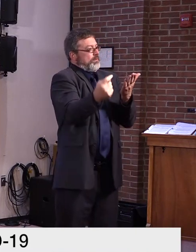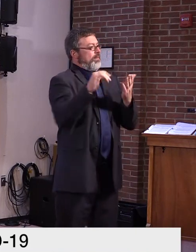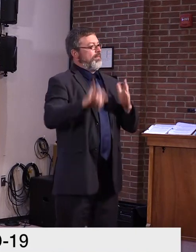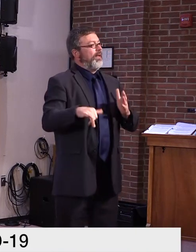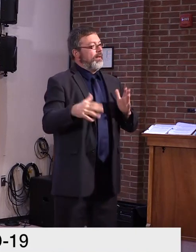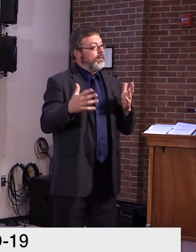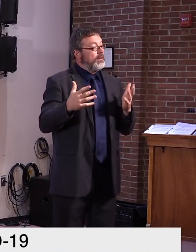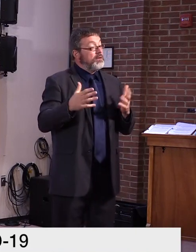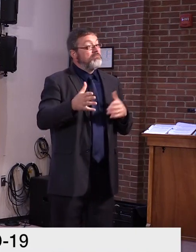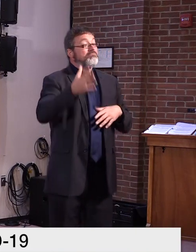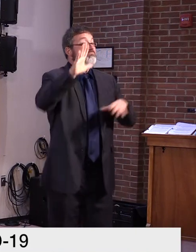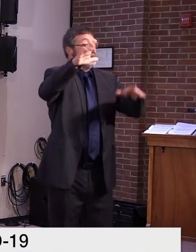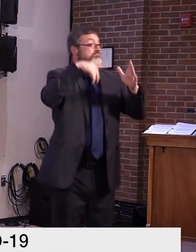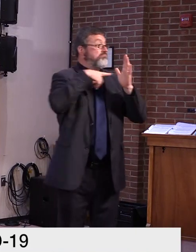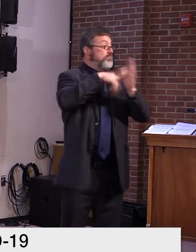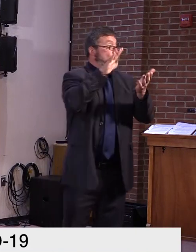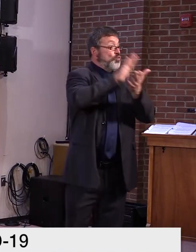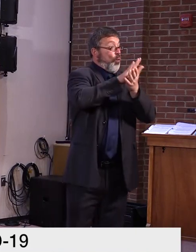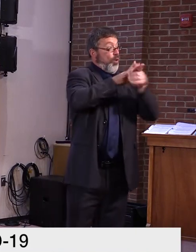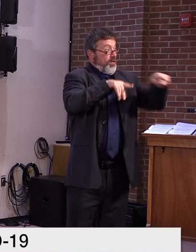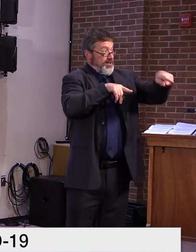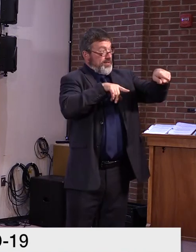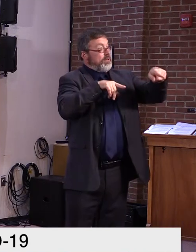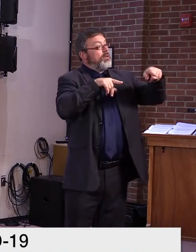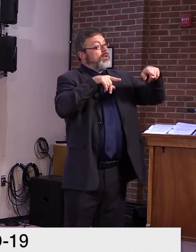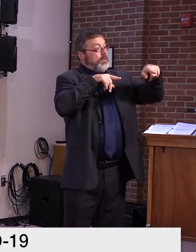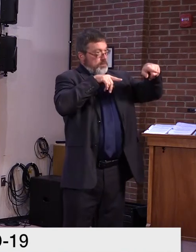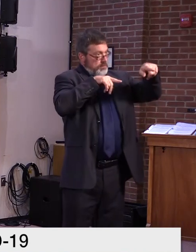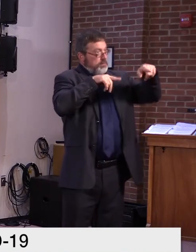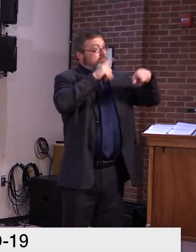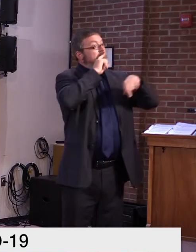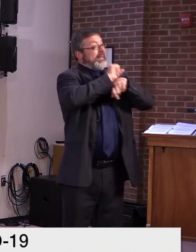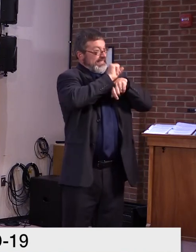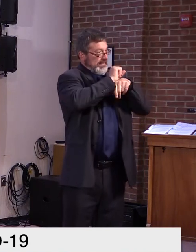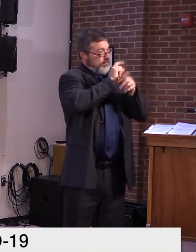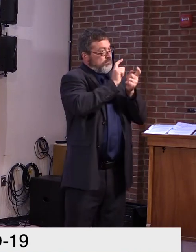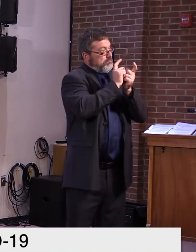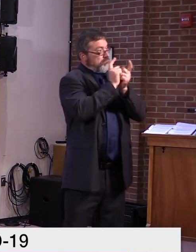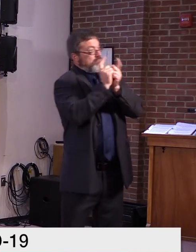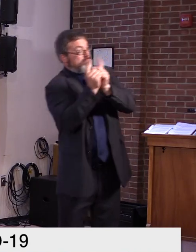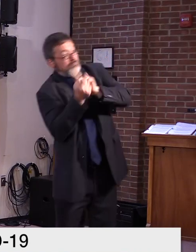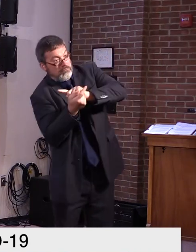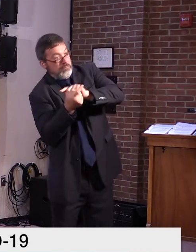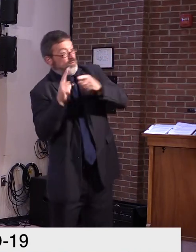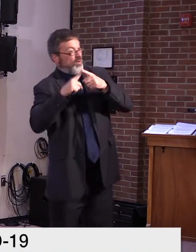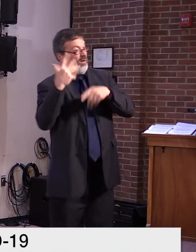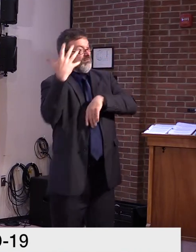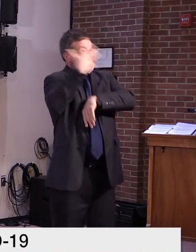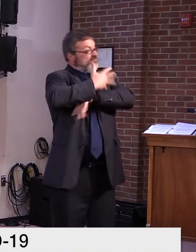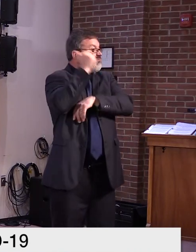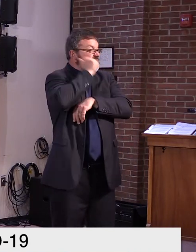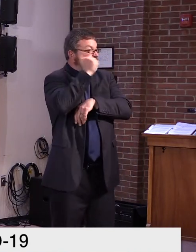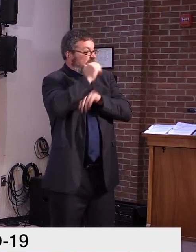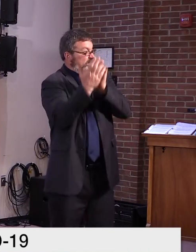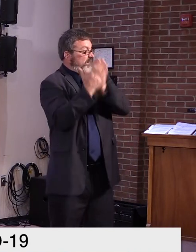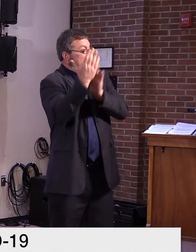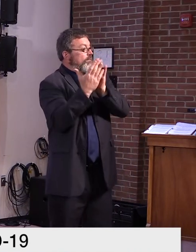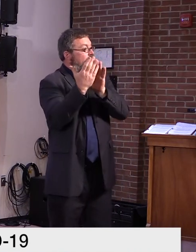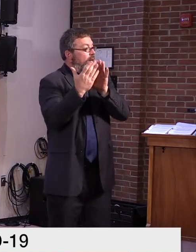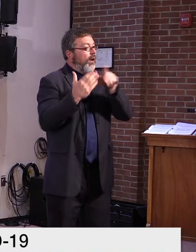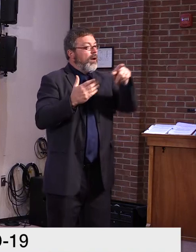we will start, um, demobilizing, uh, these, uh, these, child care hub